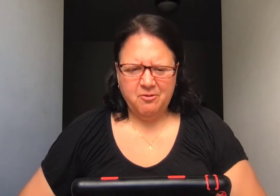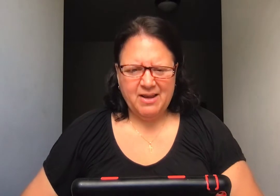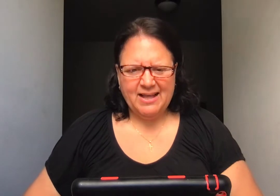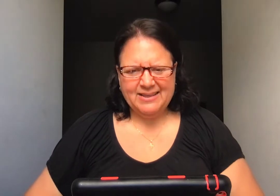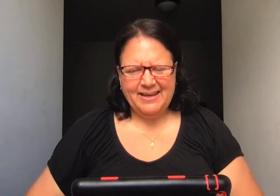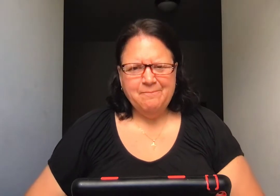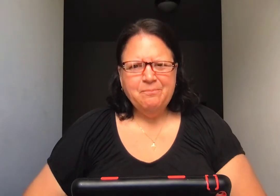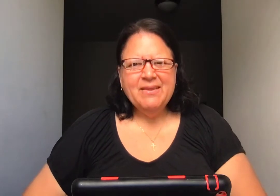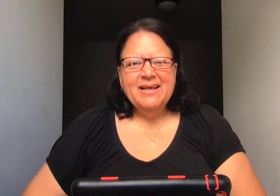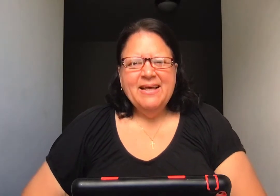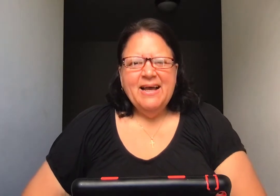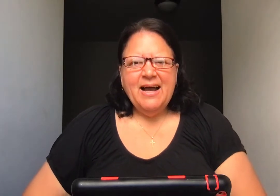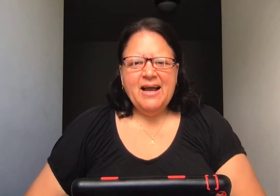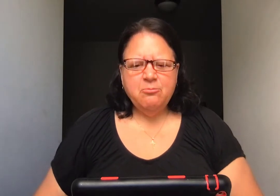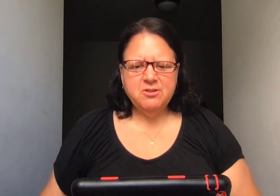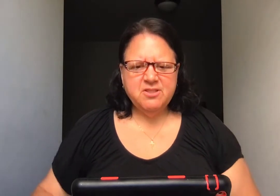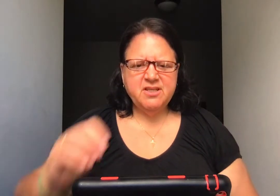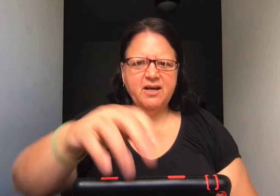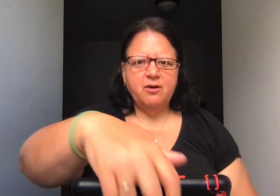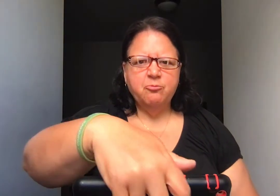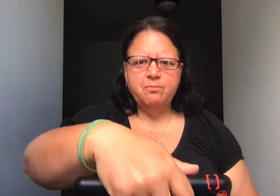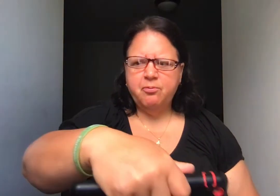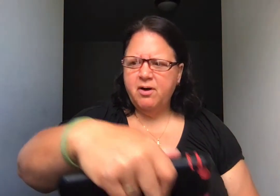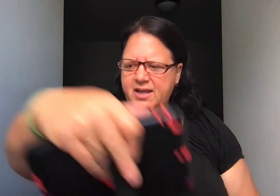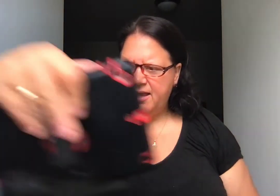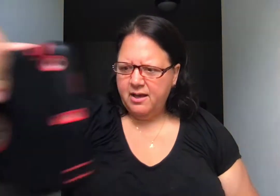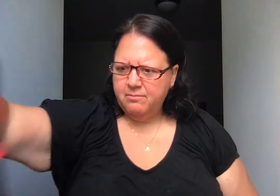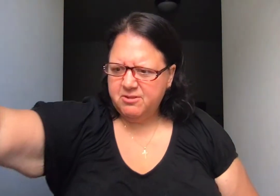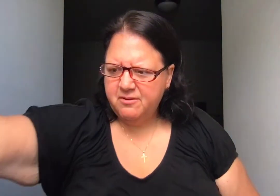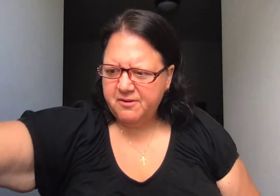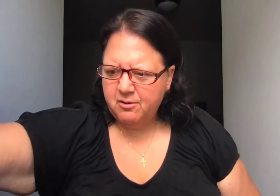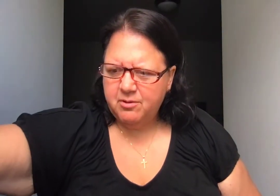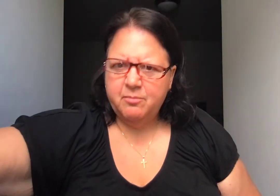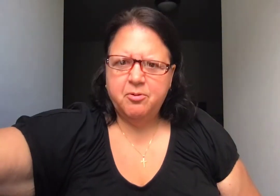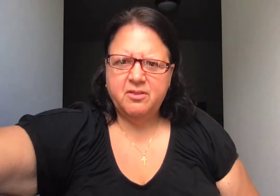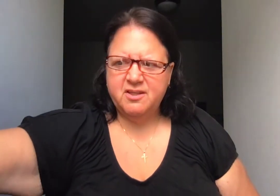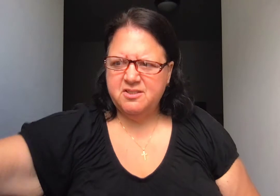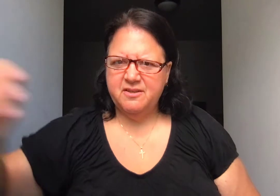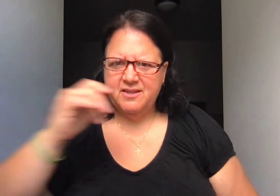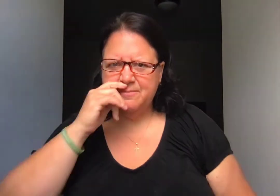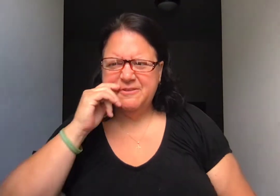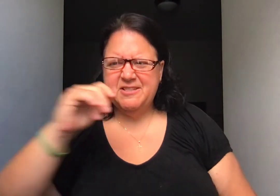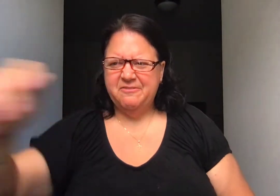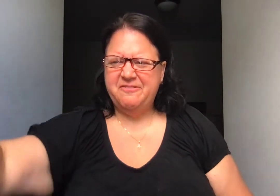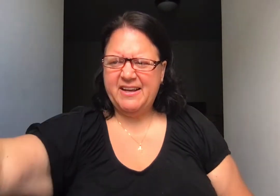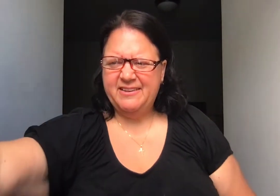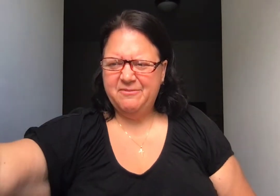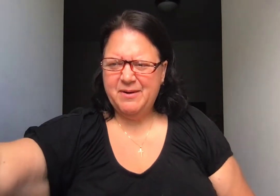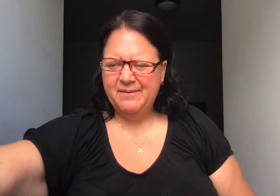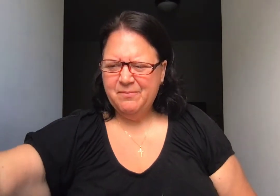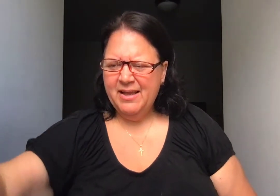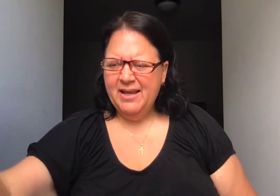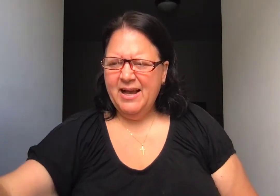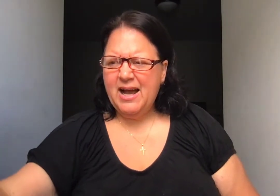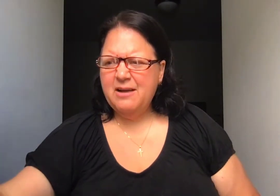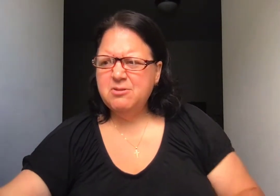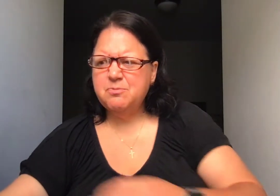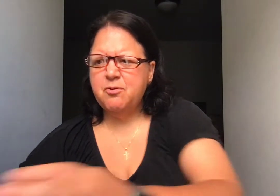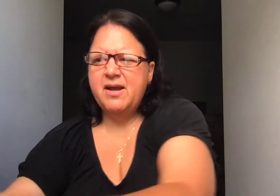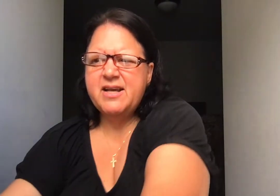reality. I was praying, I'm trying to figure out where to put this so that it's most effective, but I was praying